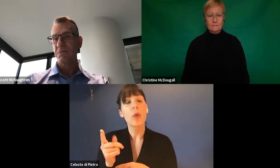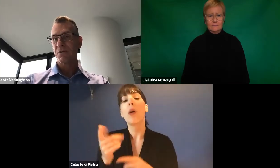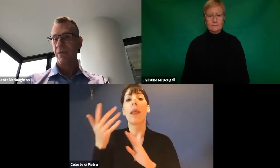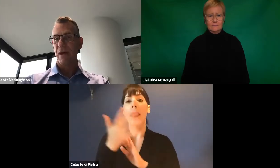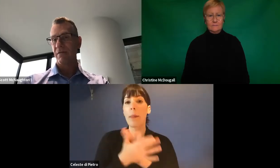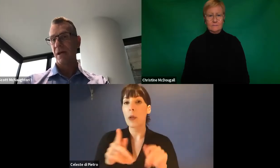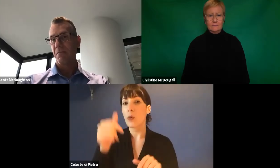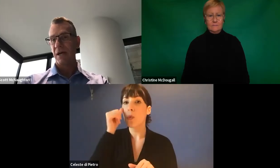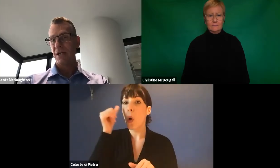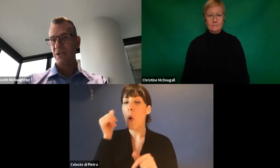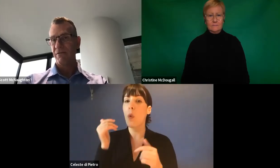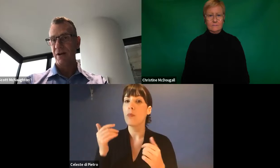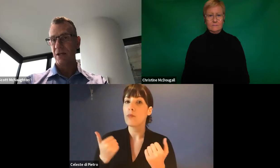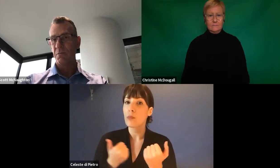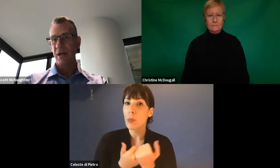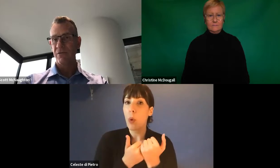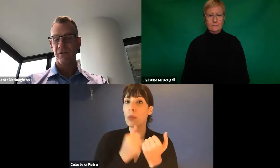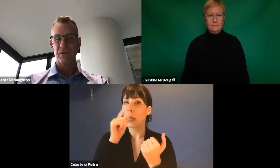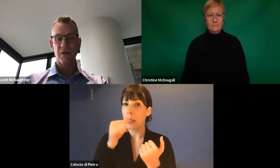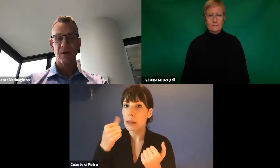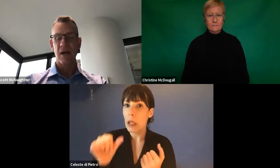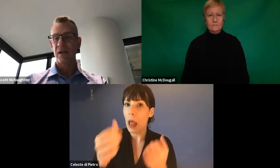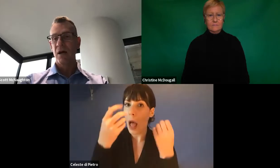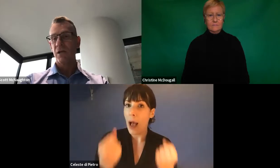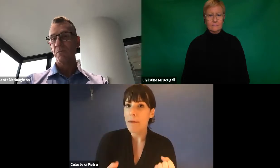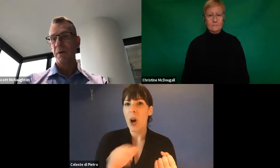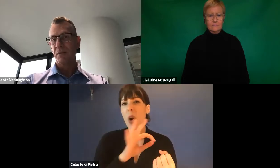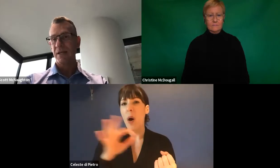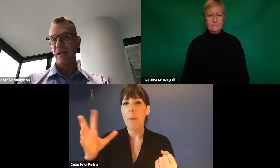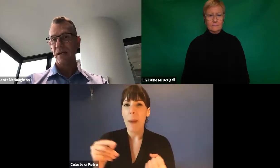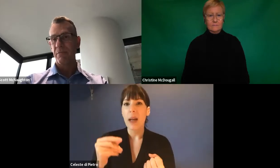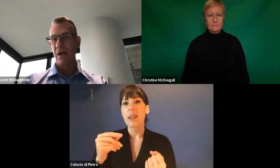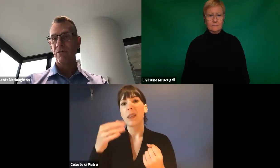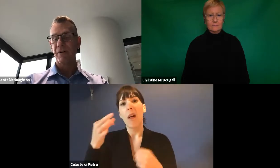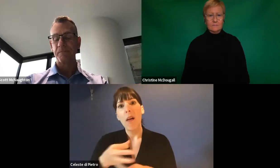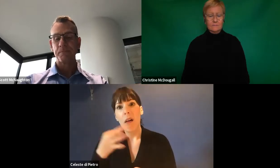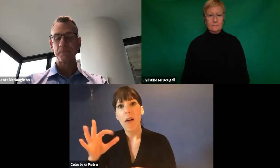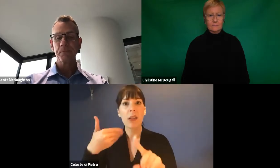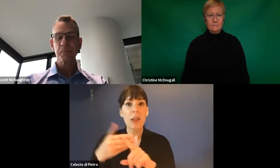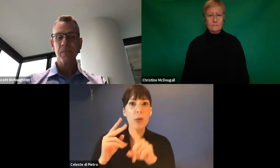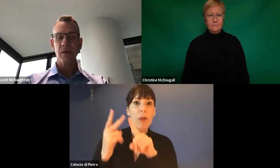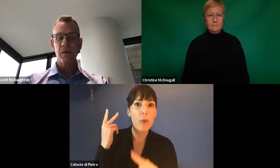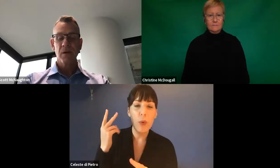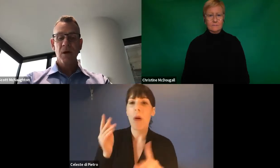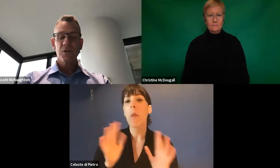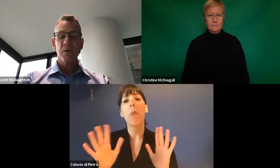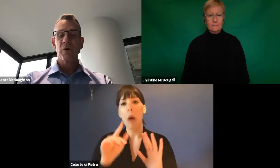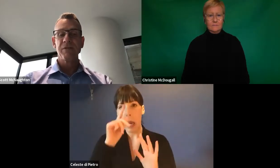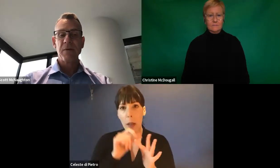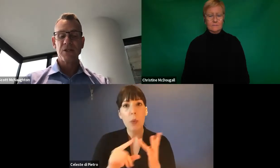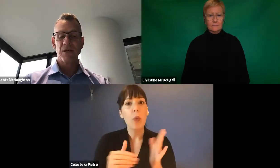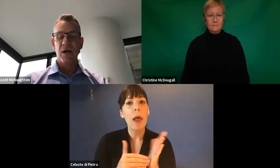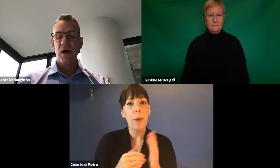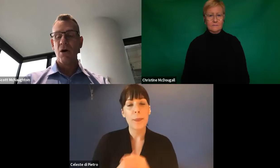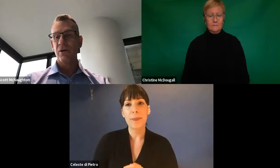for participants without having to come back each year for an annual plan review. So again, a lot of people are taking up that offer. I just want to